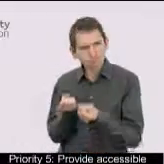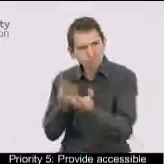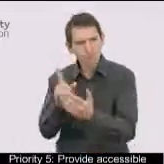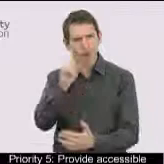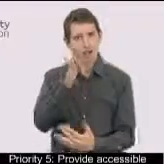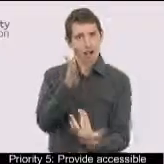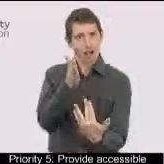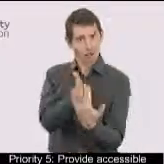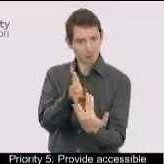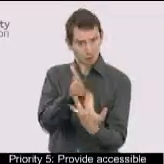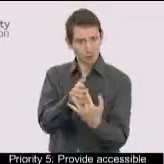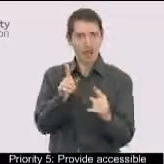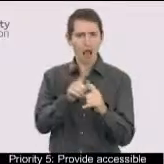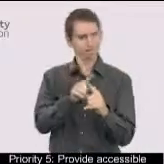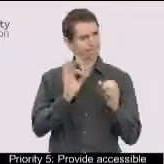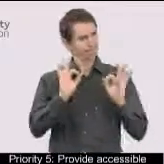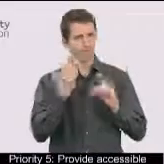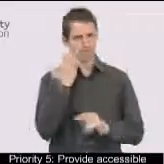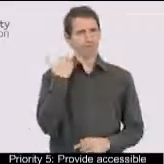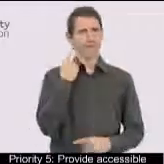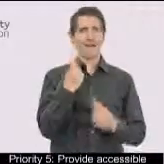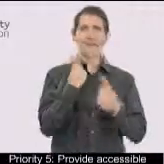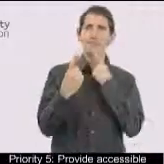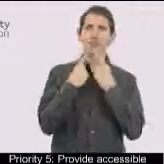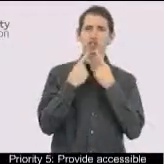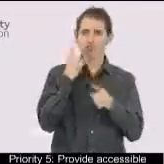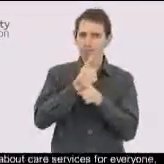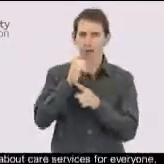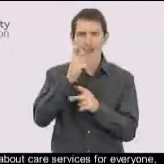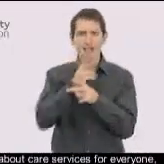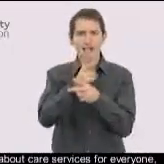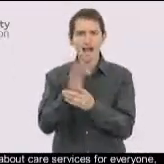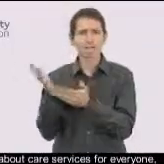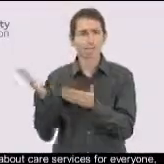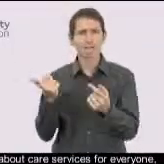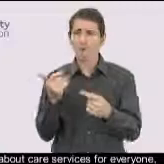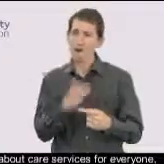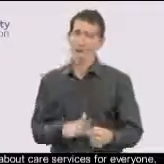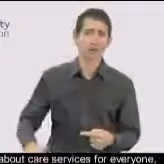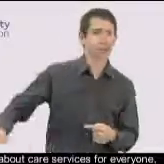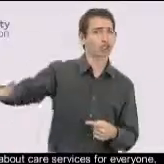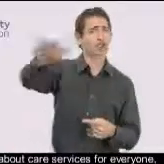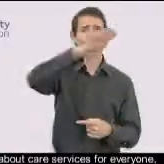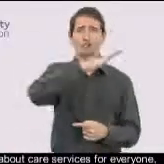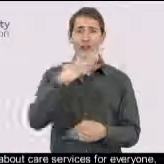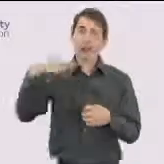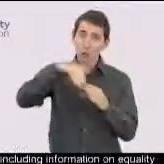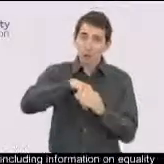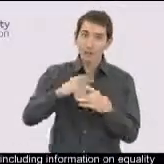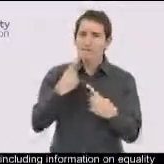Provide accessible and up-to-date information about care services for everyone, including information